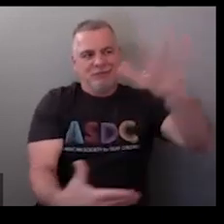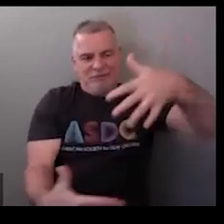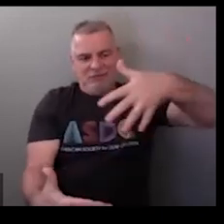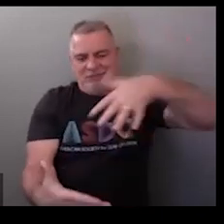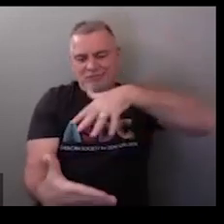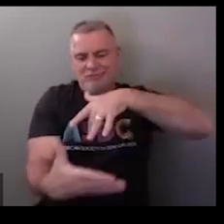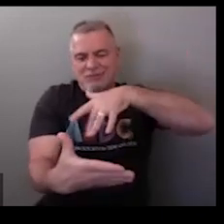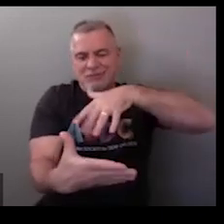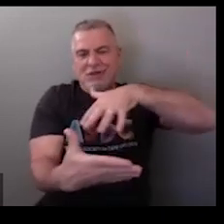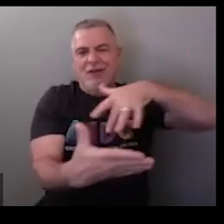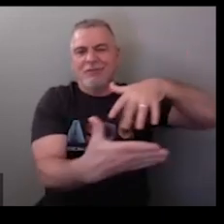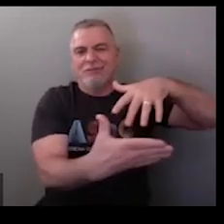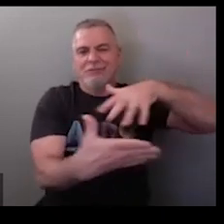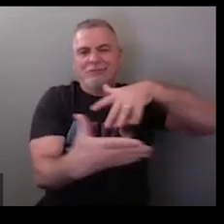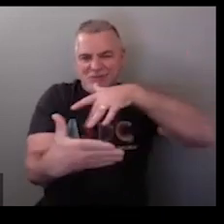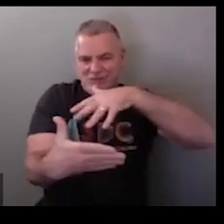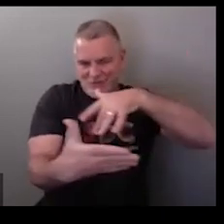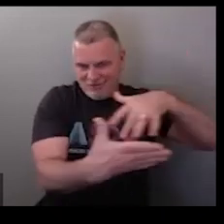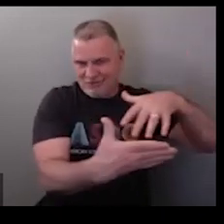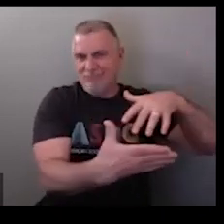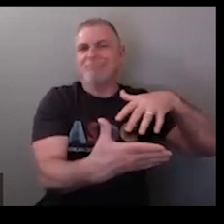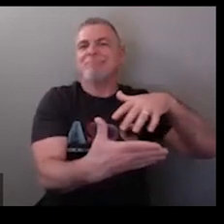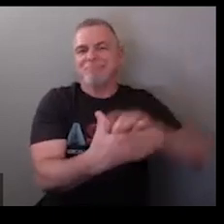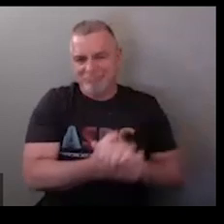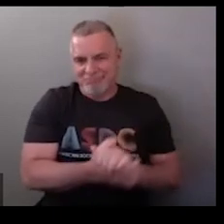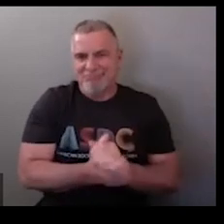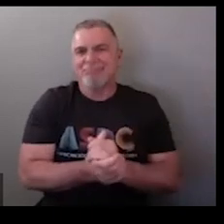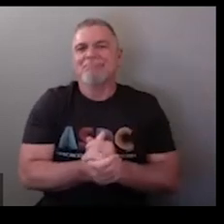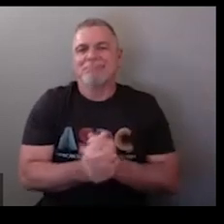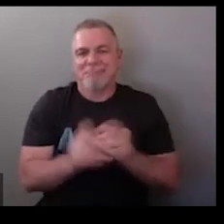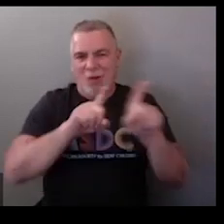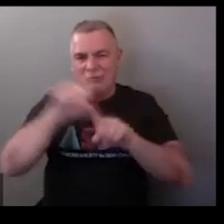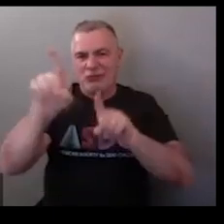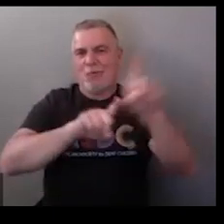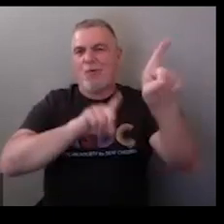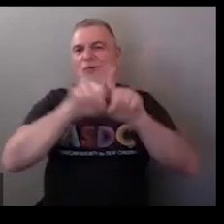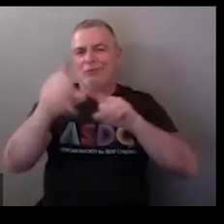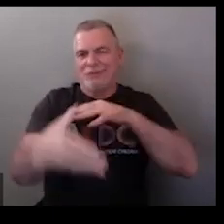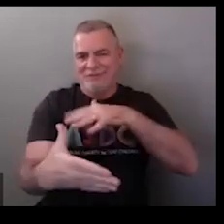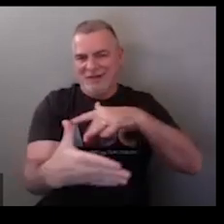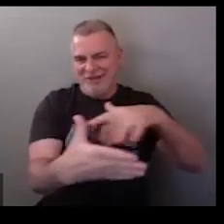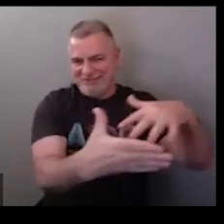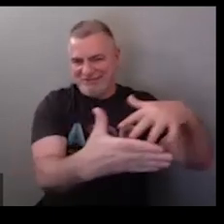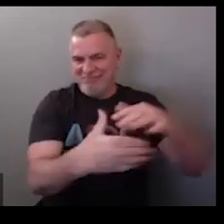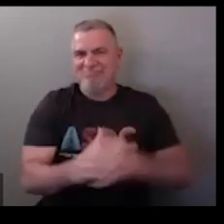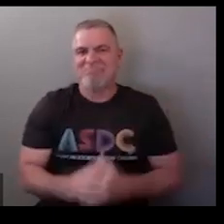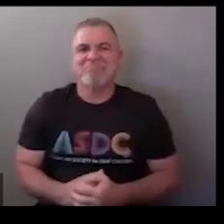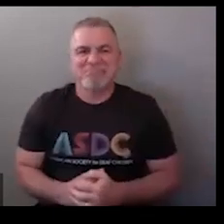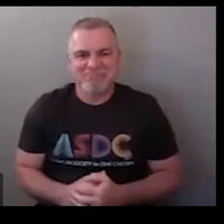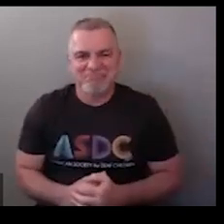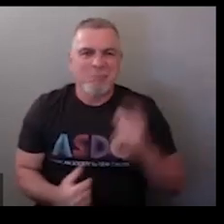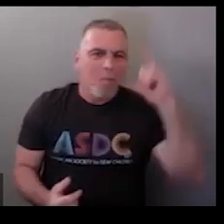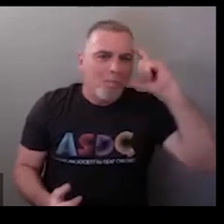so this only this is study so stars it's astrology or astronomy i'm sorry astronomy